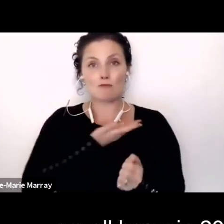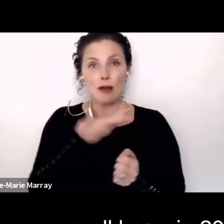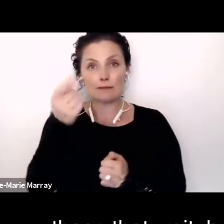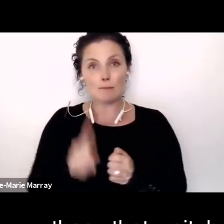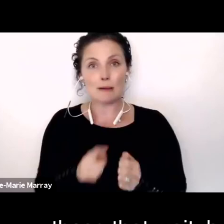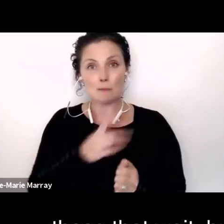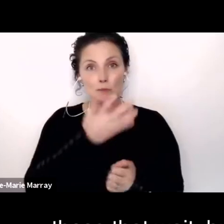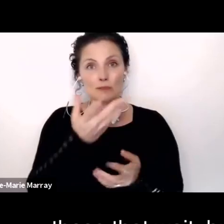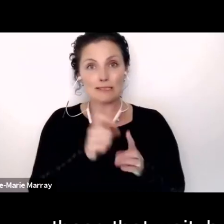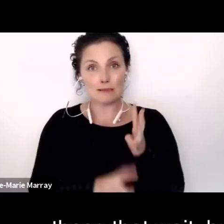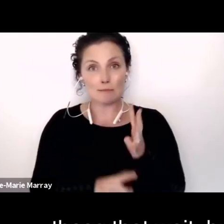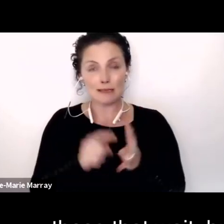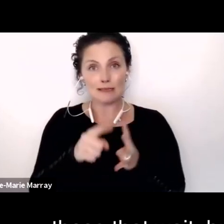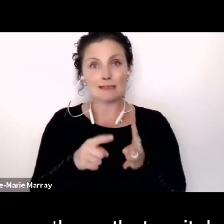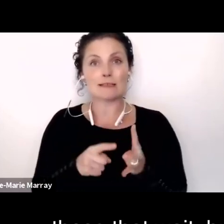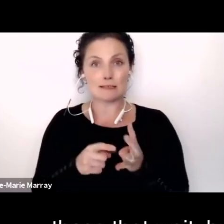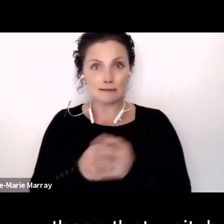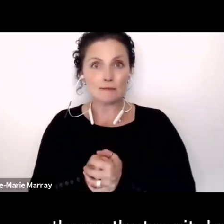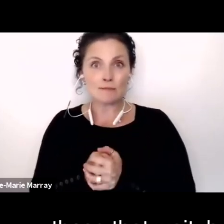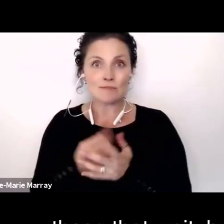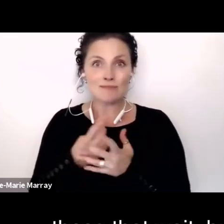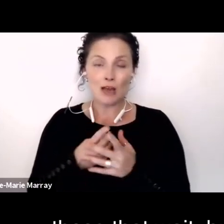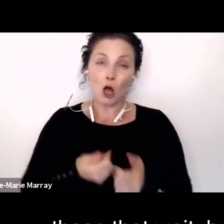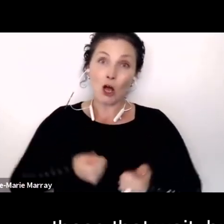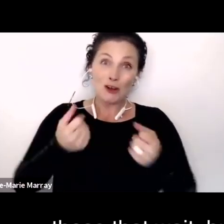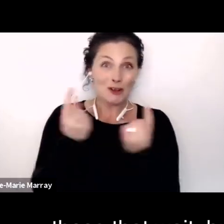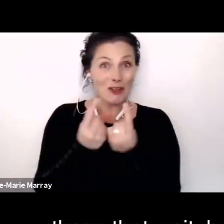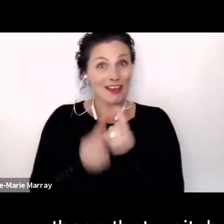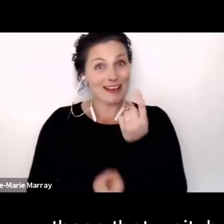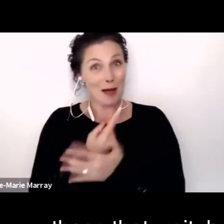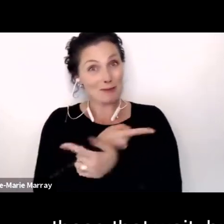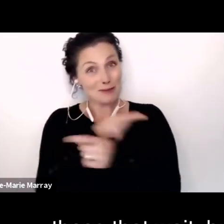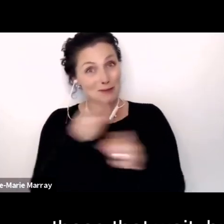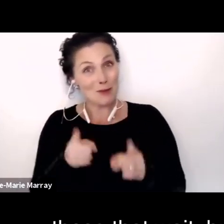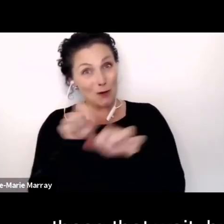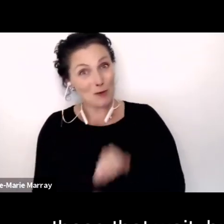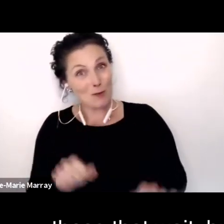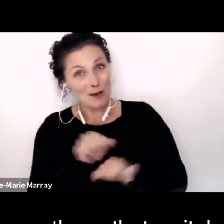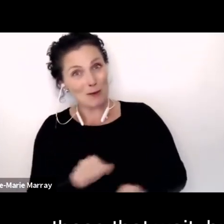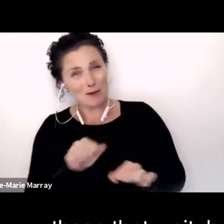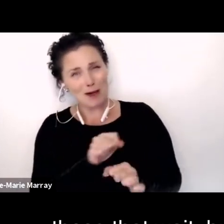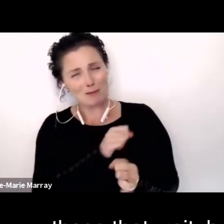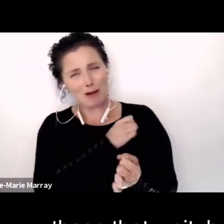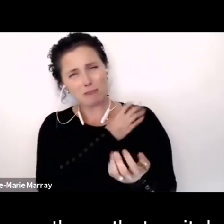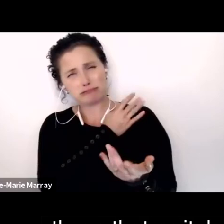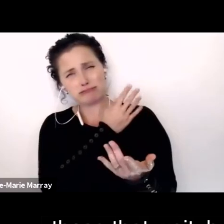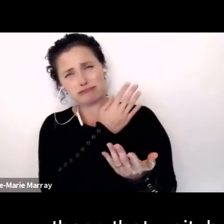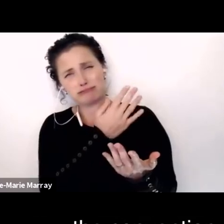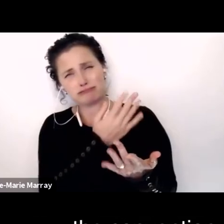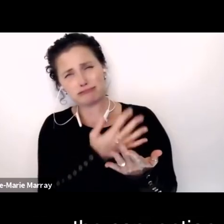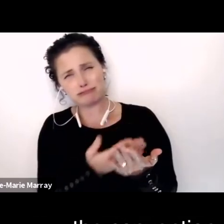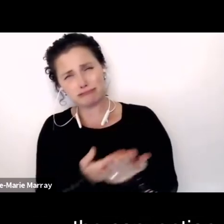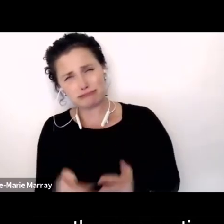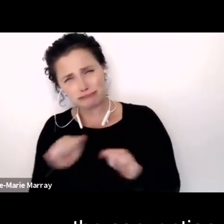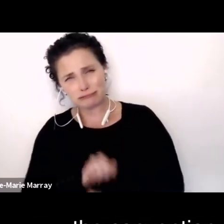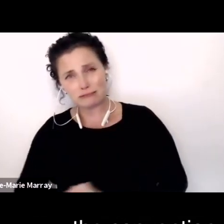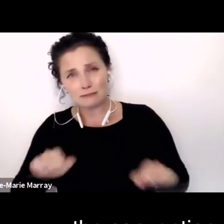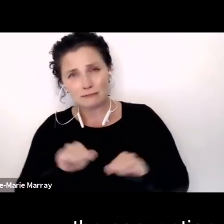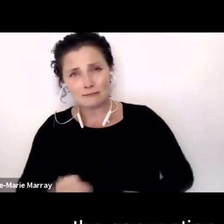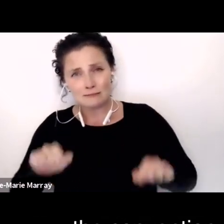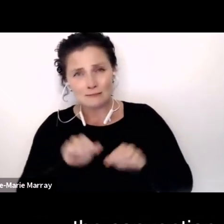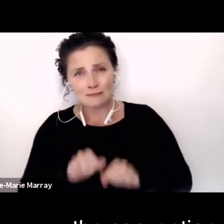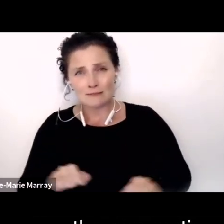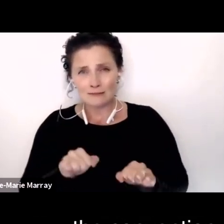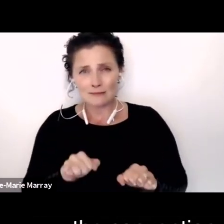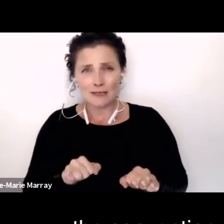saying that good things happen to those that wait, but really, that is a very long time to have to have waited. And what's interesting that the